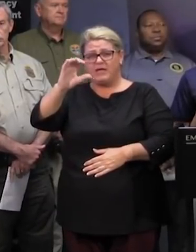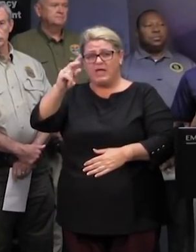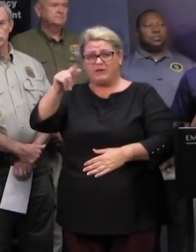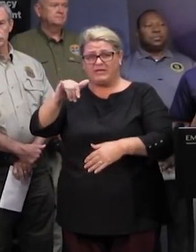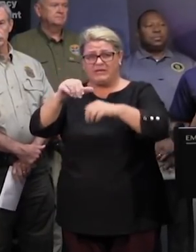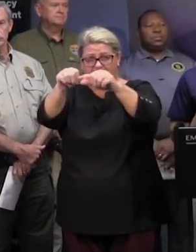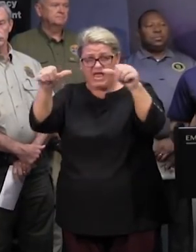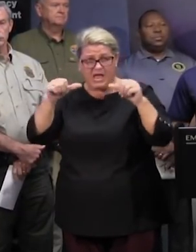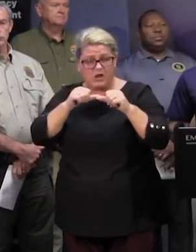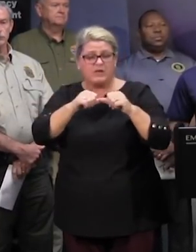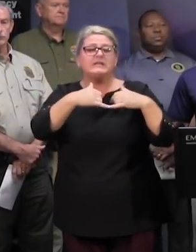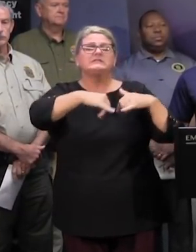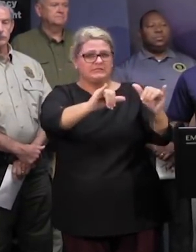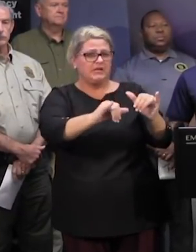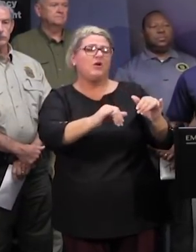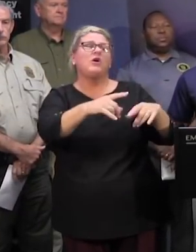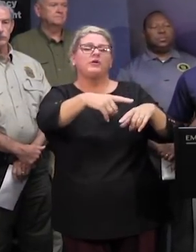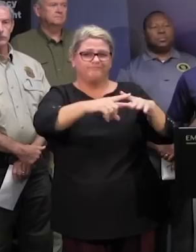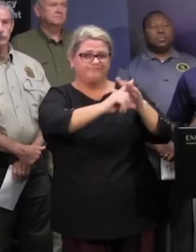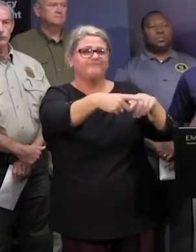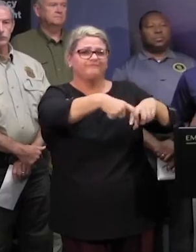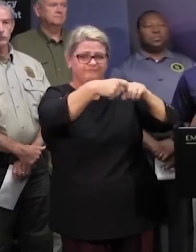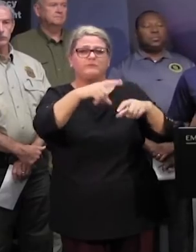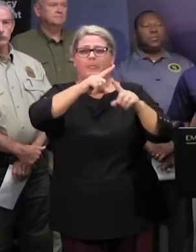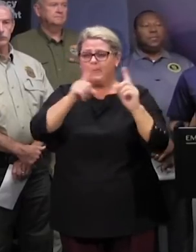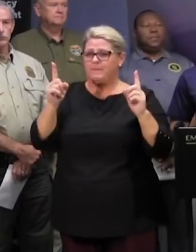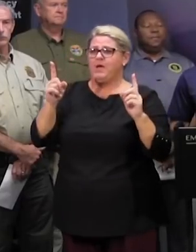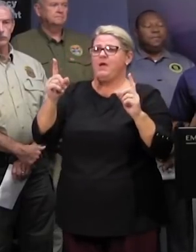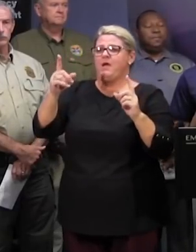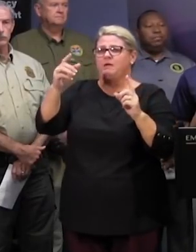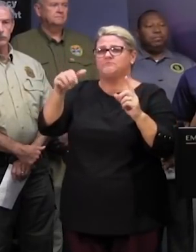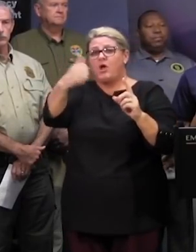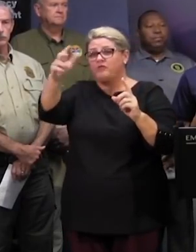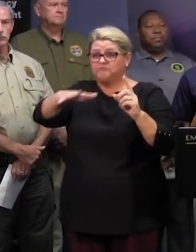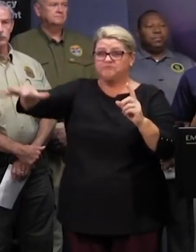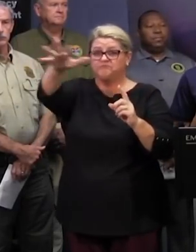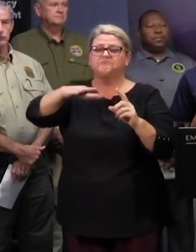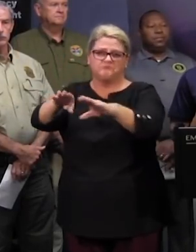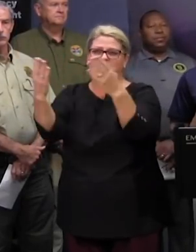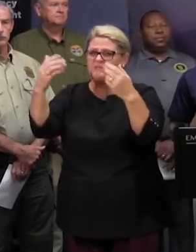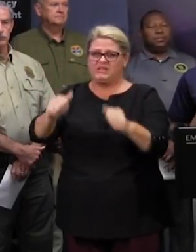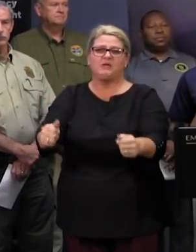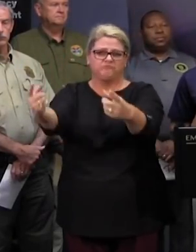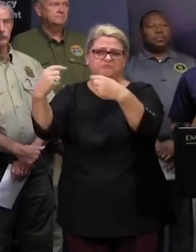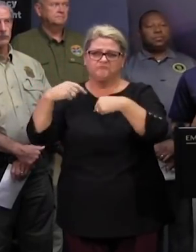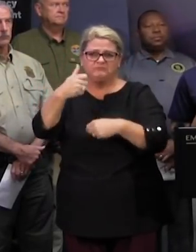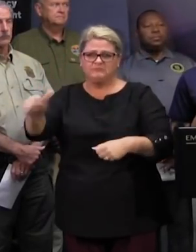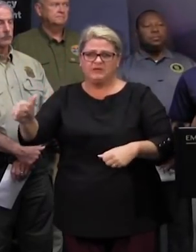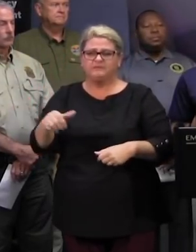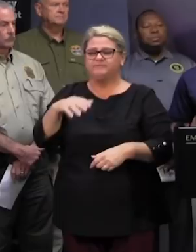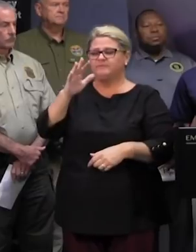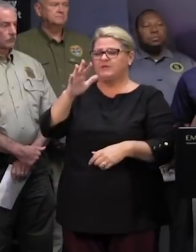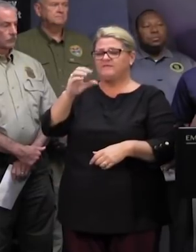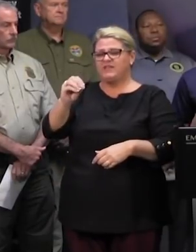in effect elsewhere in the grand strand pd eastern and central midlands tropical storm force wind gusts of 40 to 50 miles